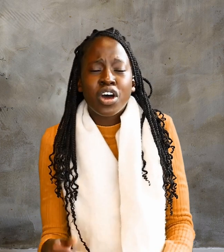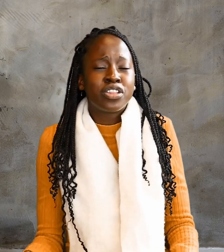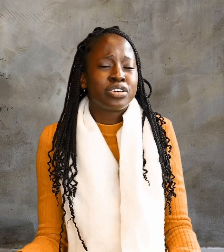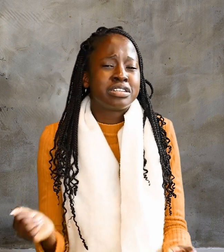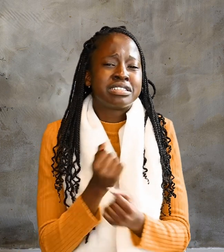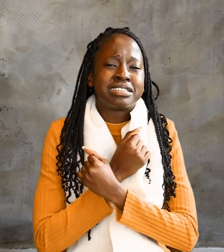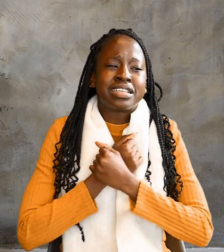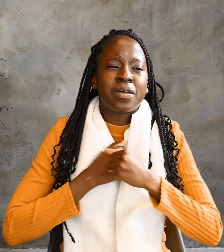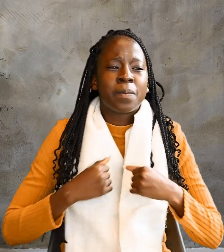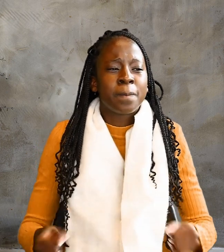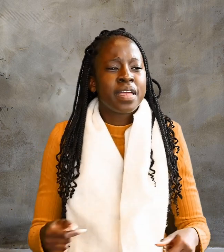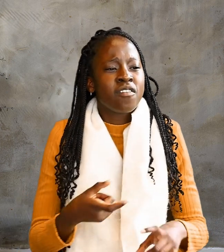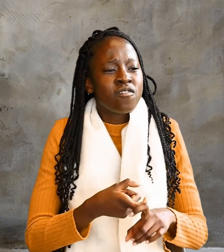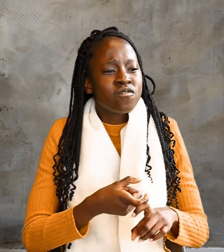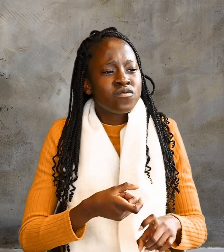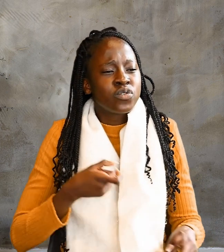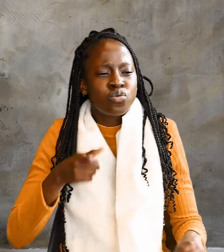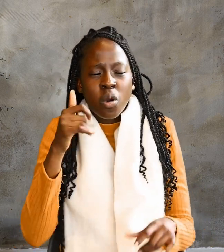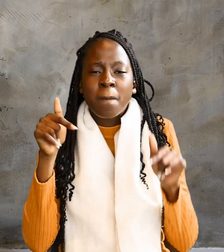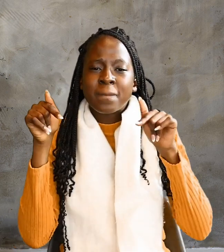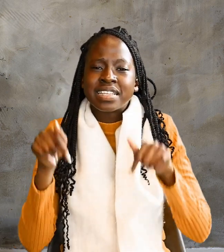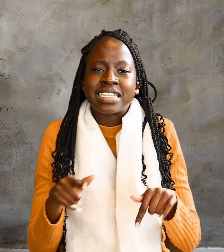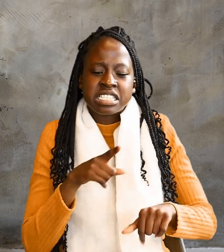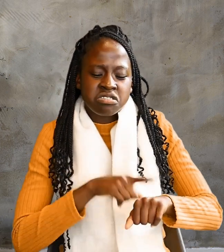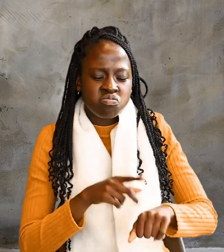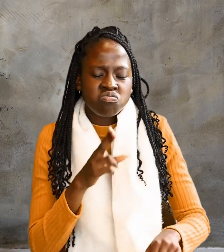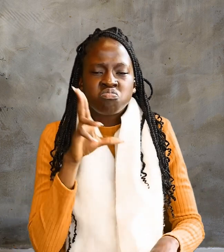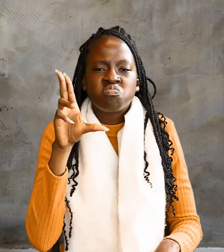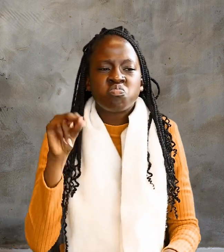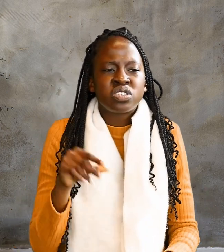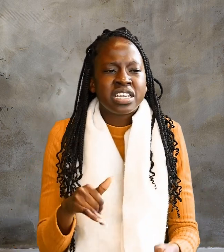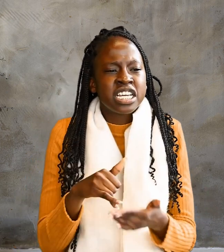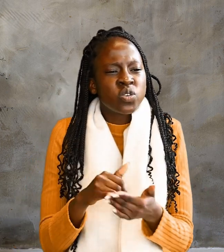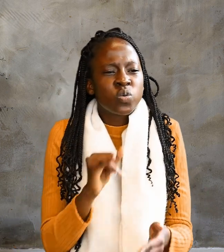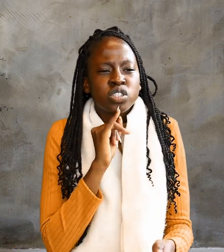No, it was for this very reason I came to this hour.